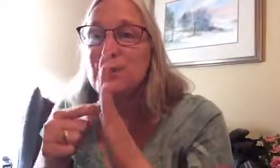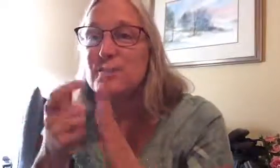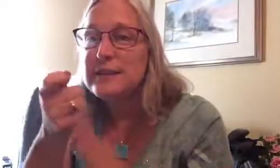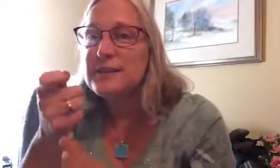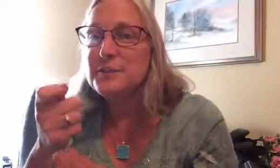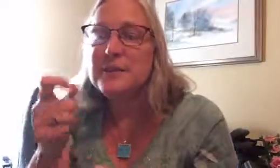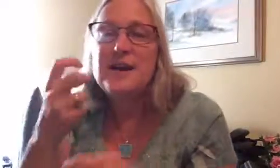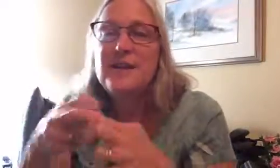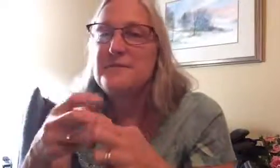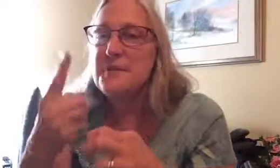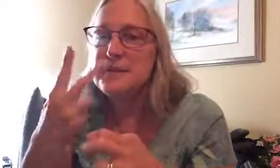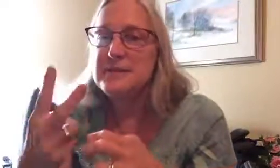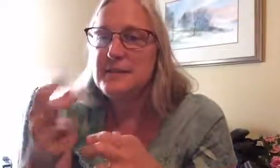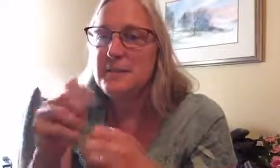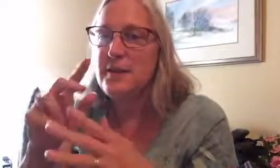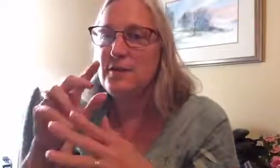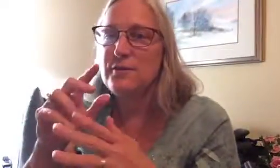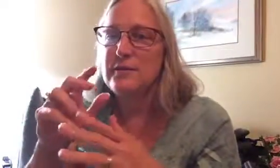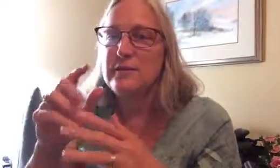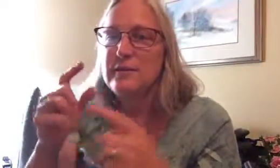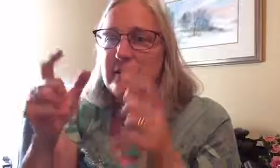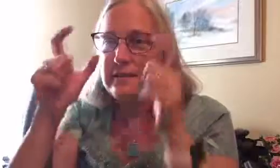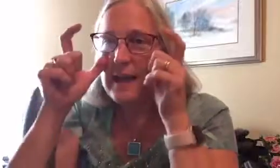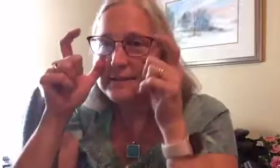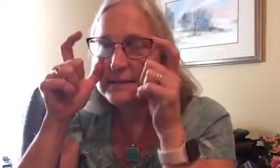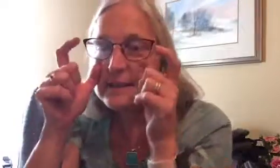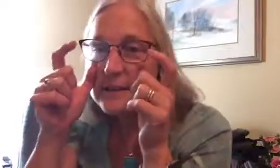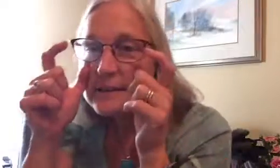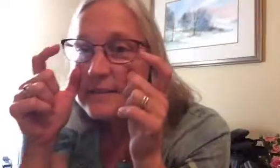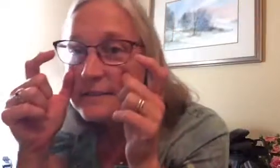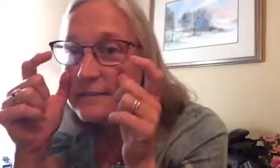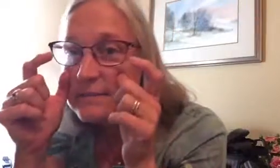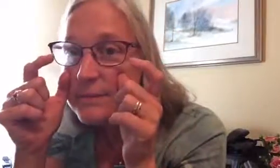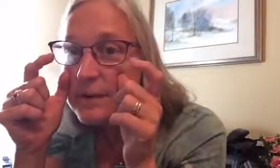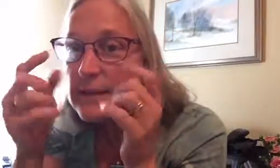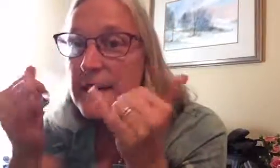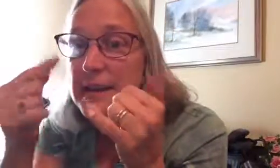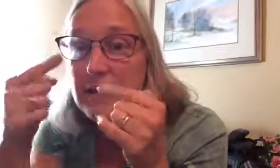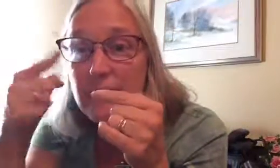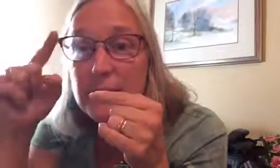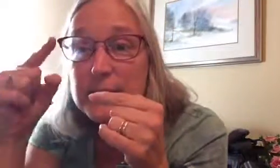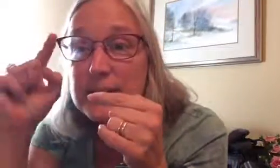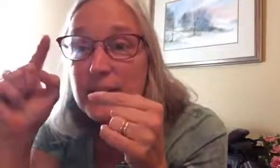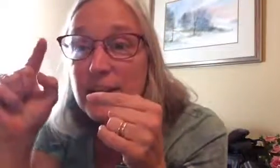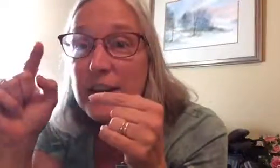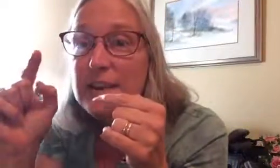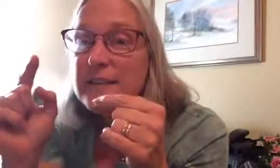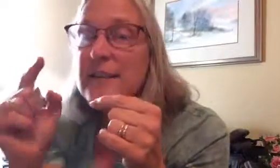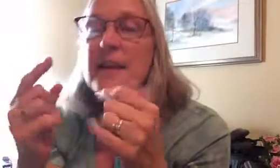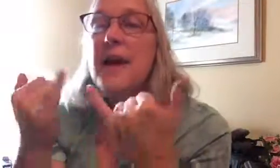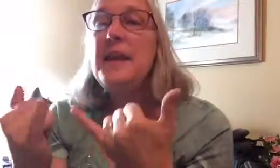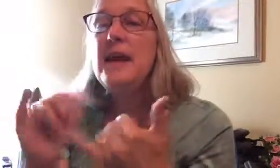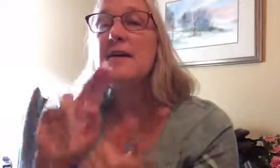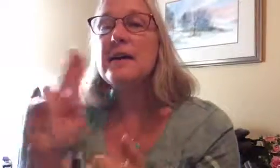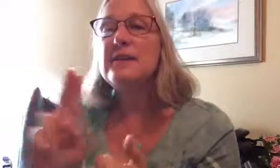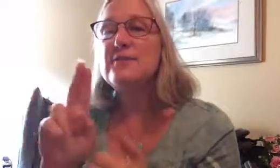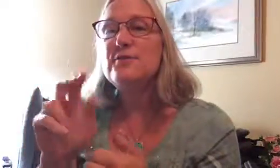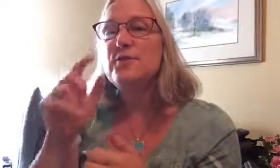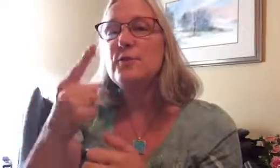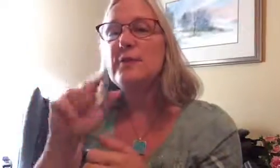shows a little bit, hard for me to see without glasses on, but I now have mascara on, and now I can use one